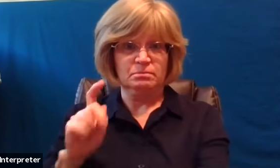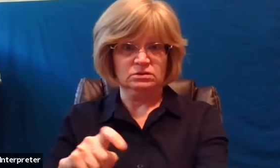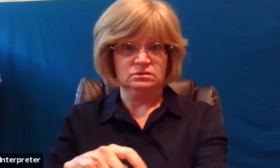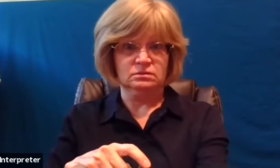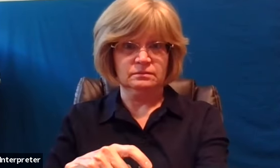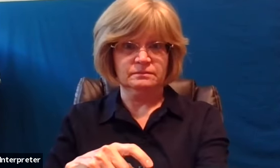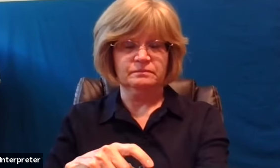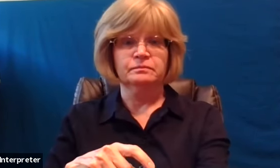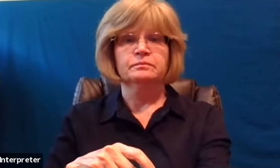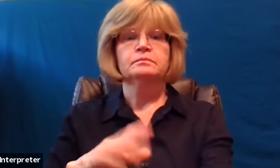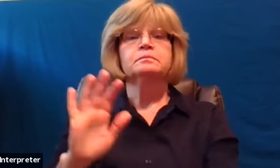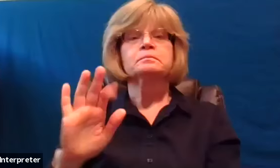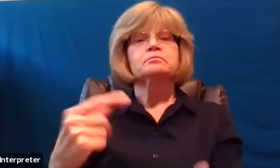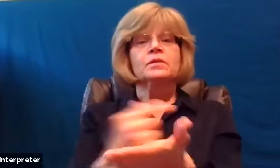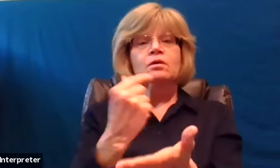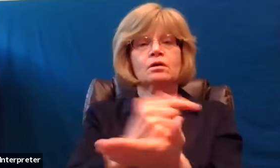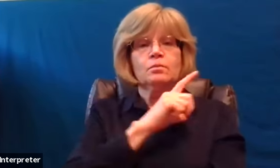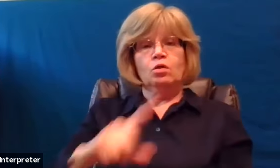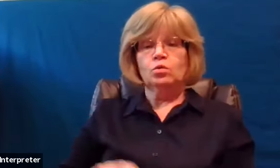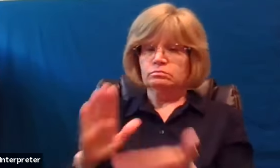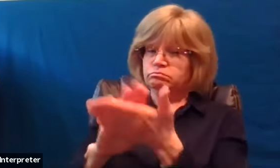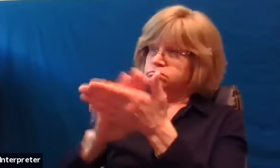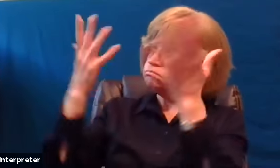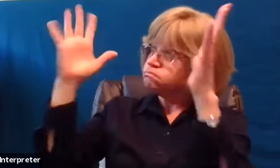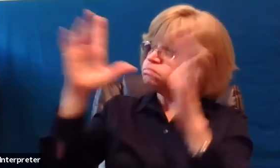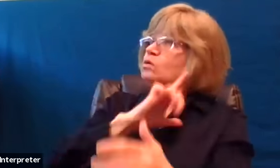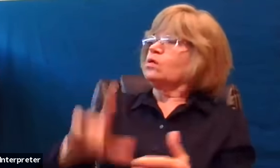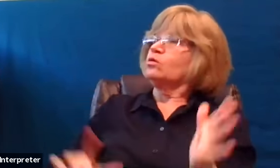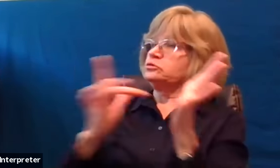this is the gospel of the lord praise to our lord jesus christ